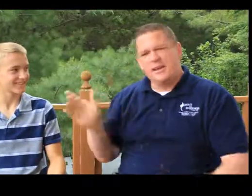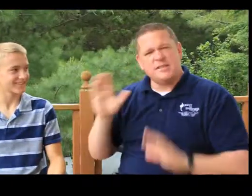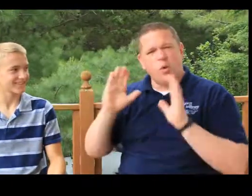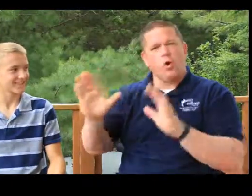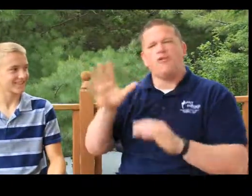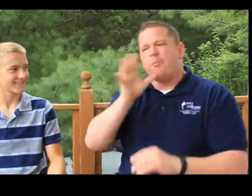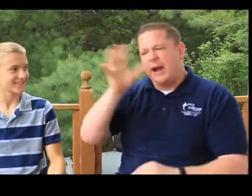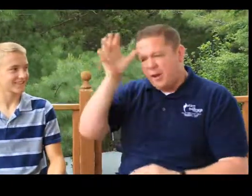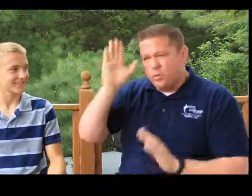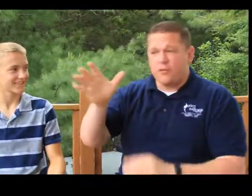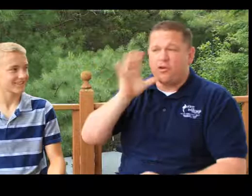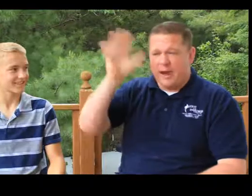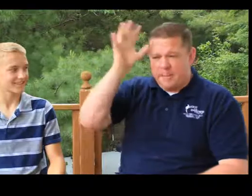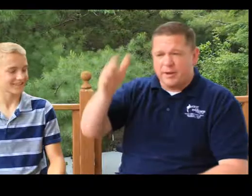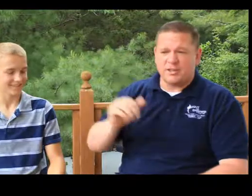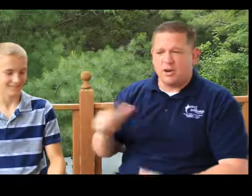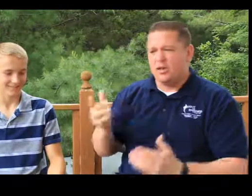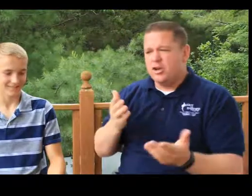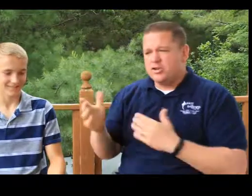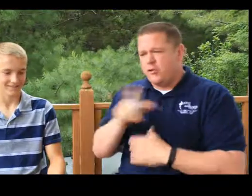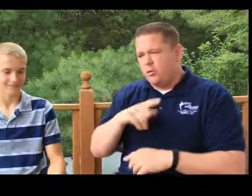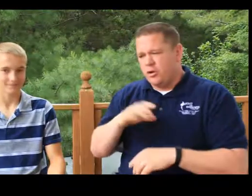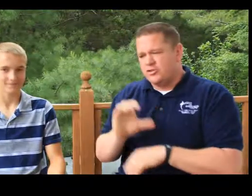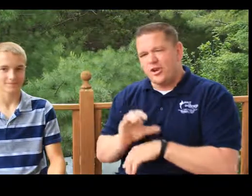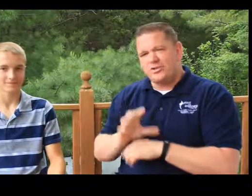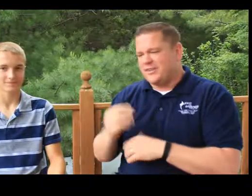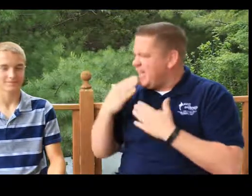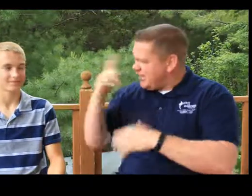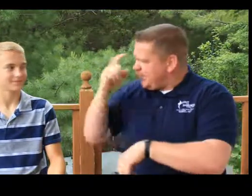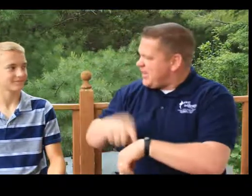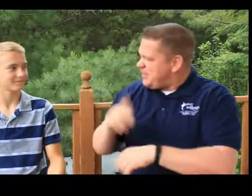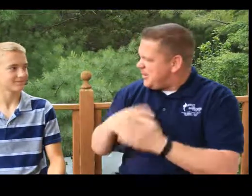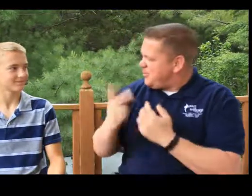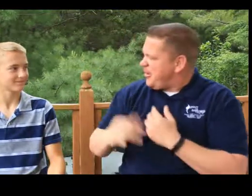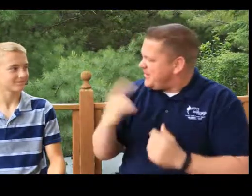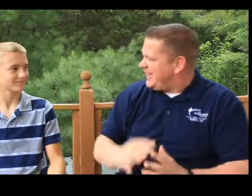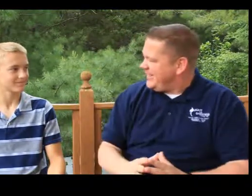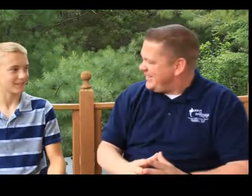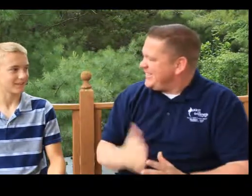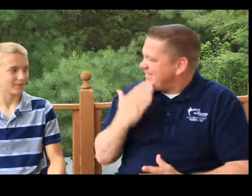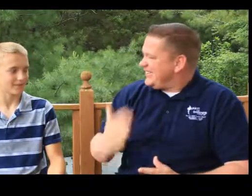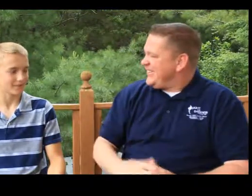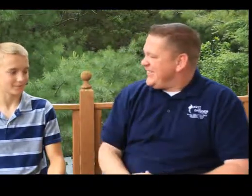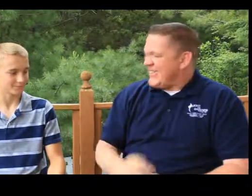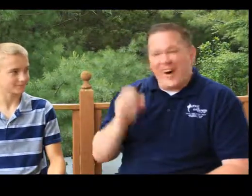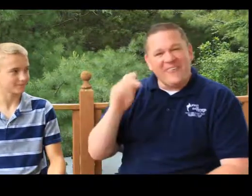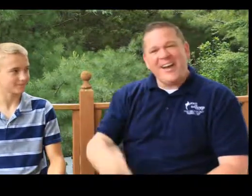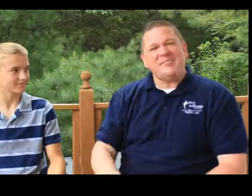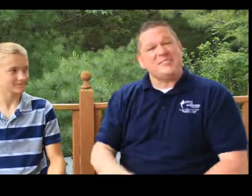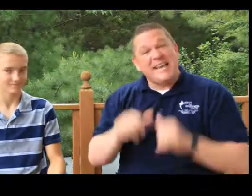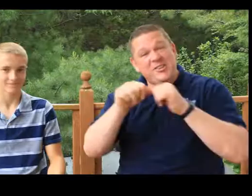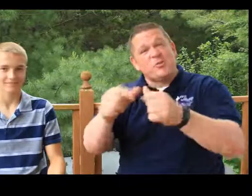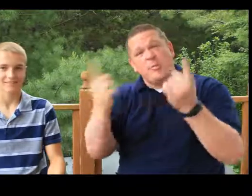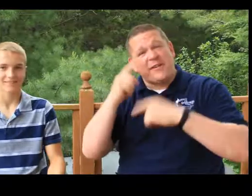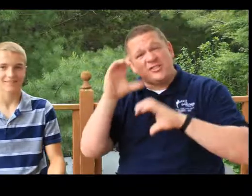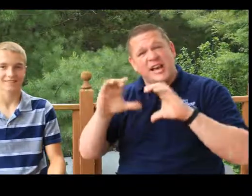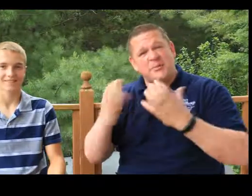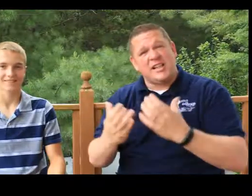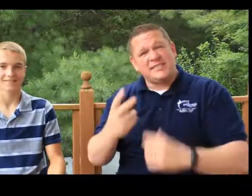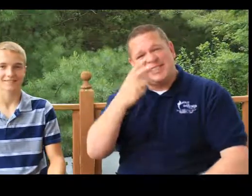He's got wonderful parents, wonderful grandparents that are all serving the Word of our church. And thank you for your time to be on the program today. Thank you for having me. All right. Stay tuned. We'll be back for sign language class. See you